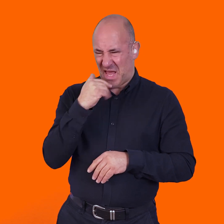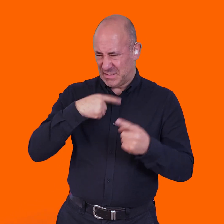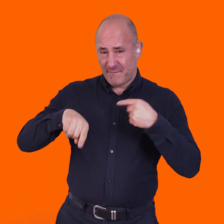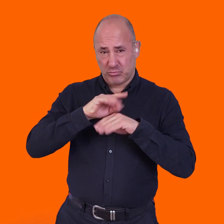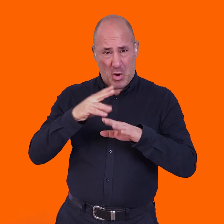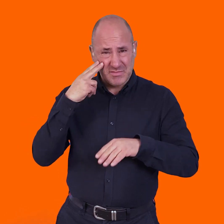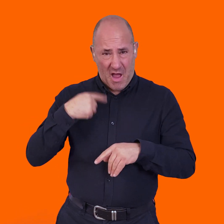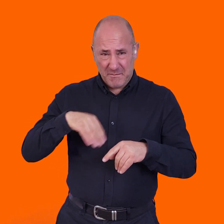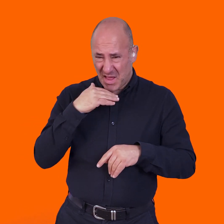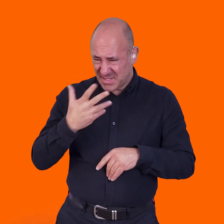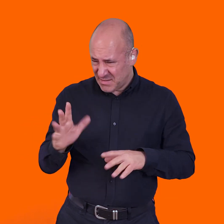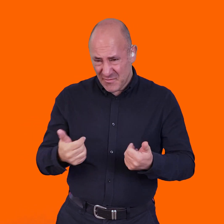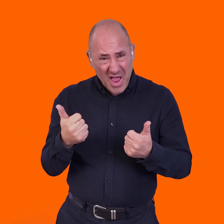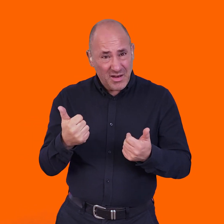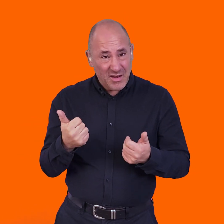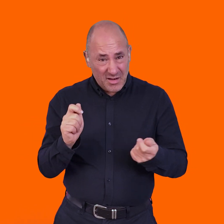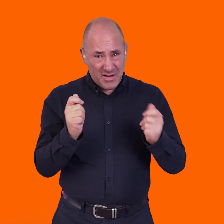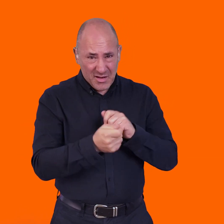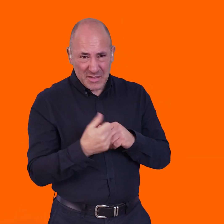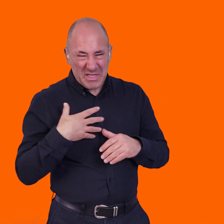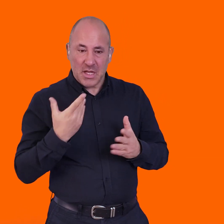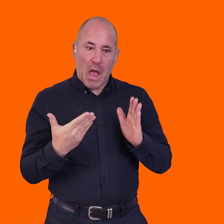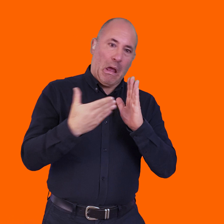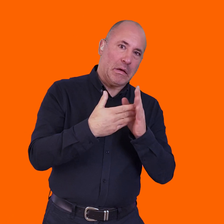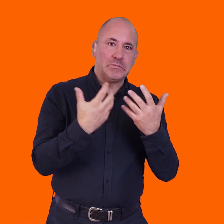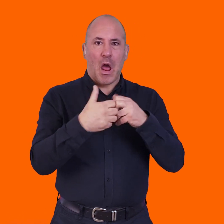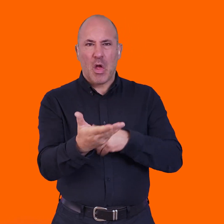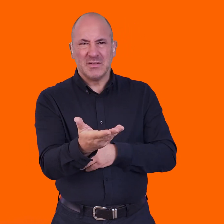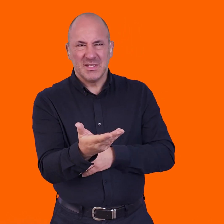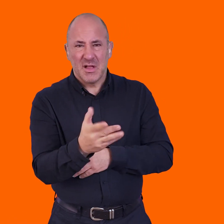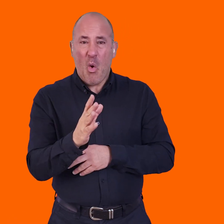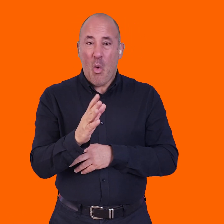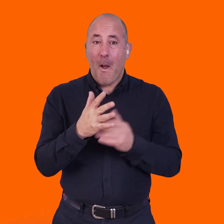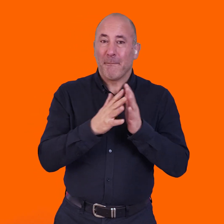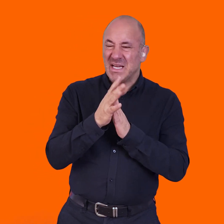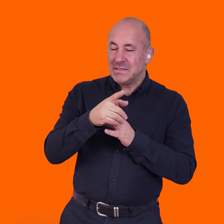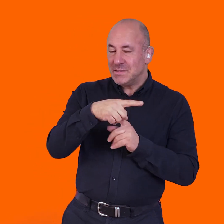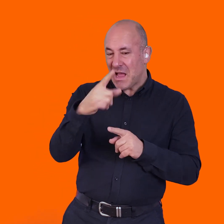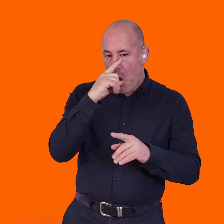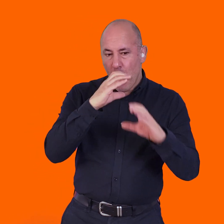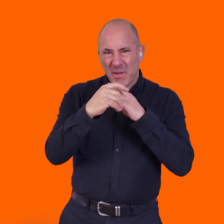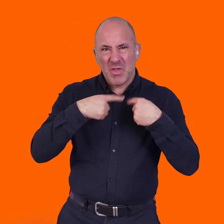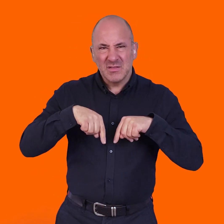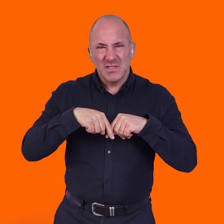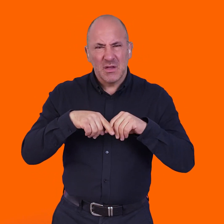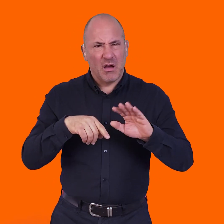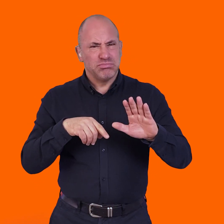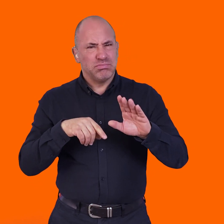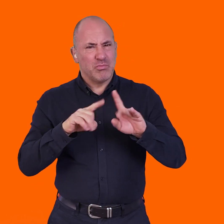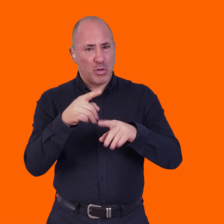enough for us. It's okay. We don't need another thing. And it's like saying, oh, but now they can communicate with us. But it's like, well, how about we communicate with people